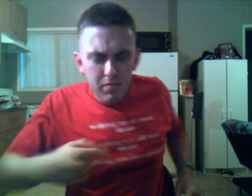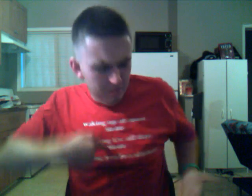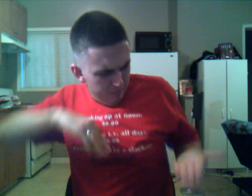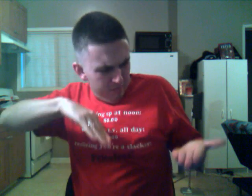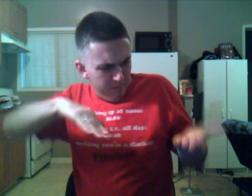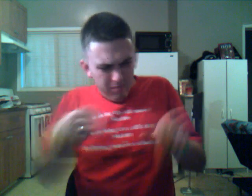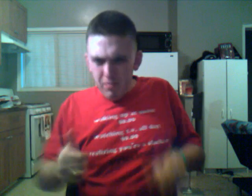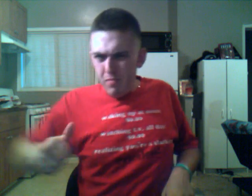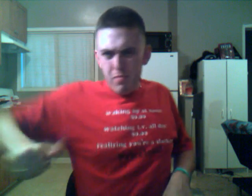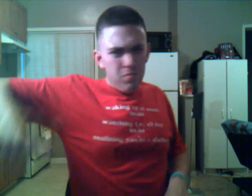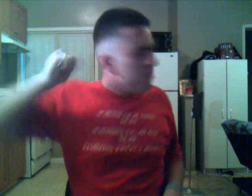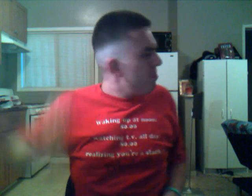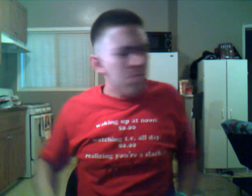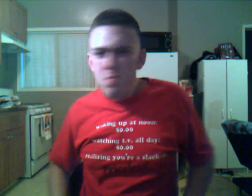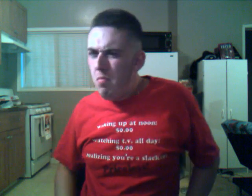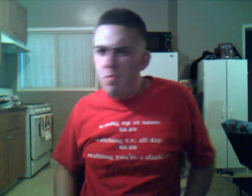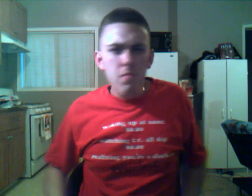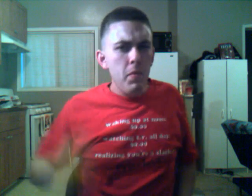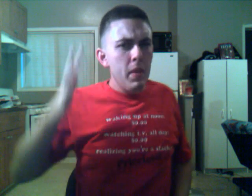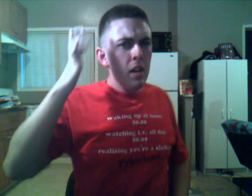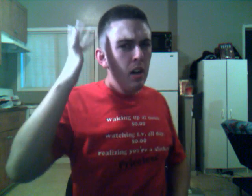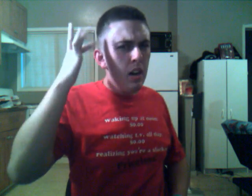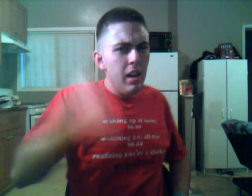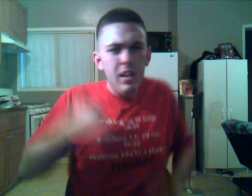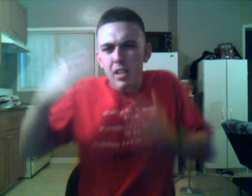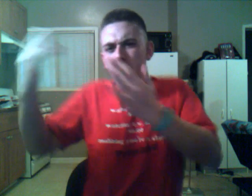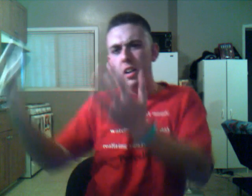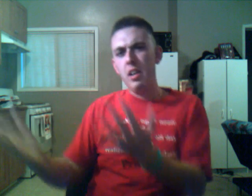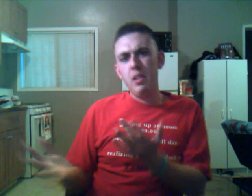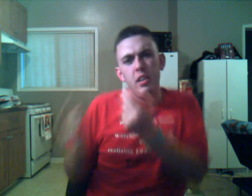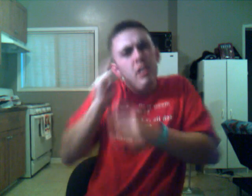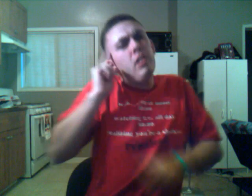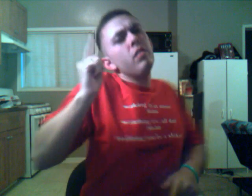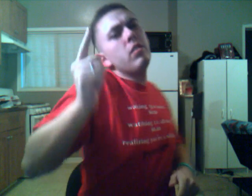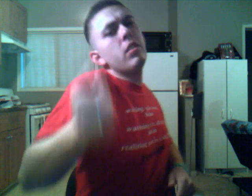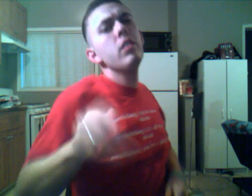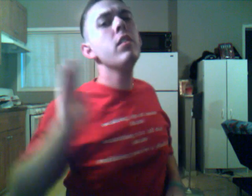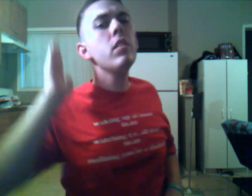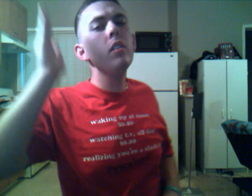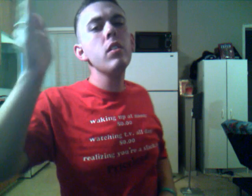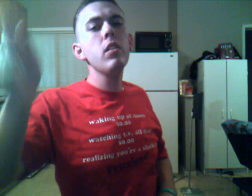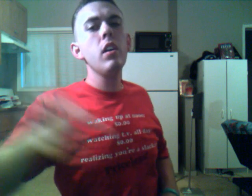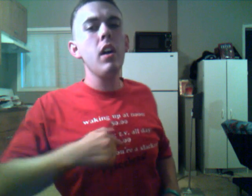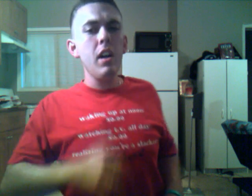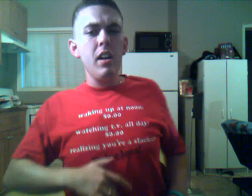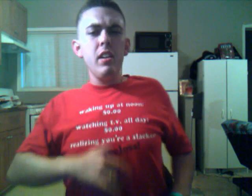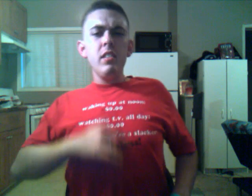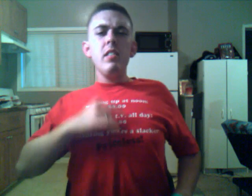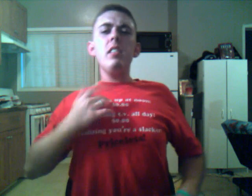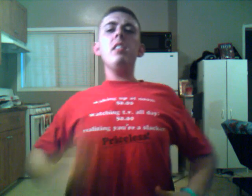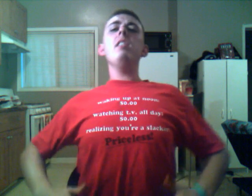I will not die, I'll wait here for you I feel